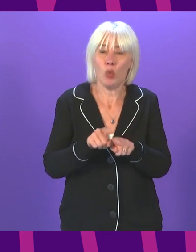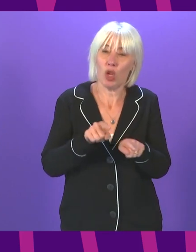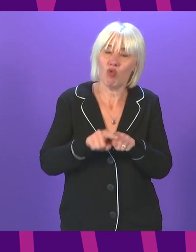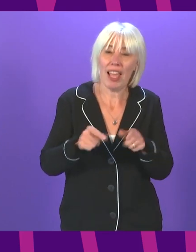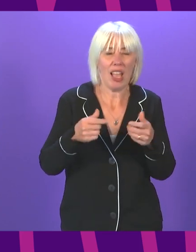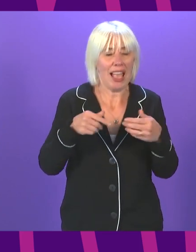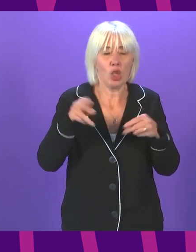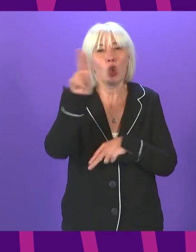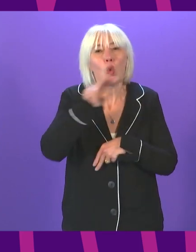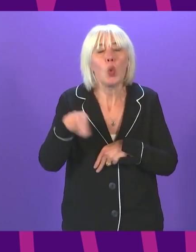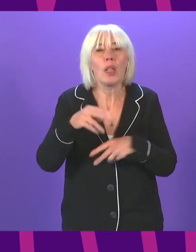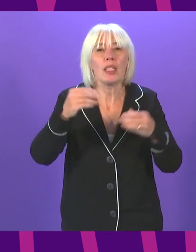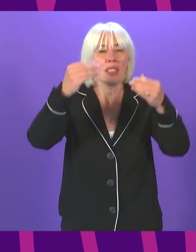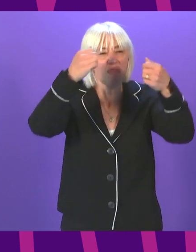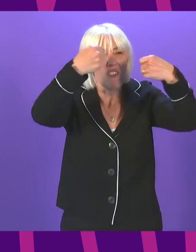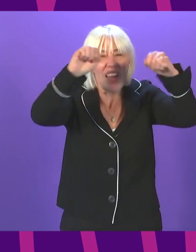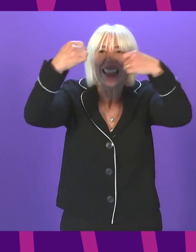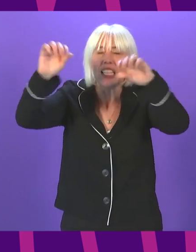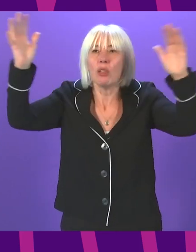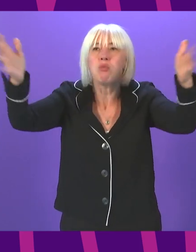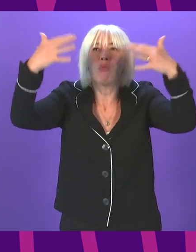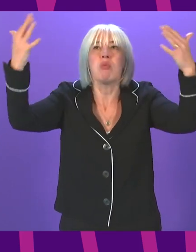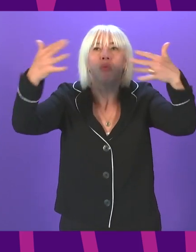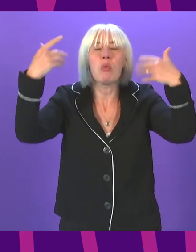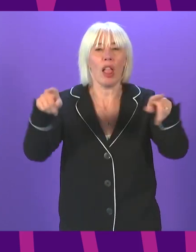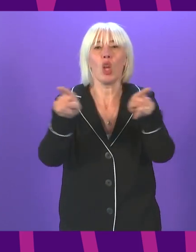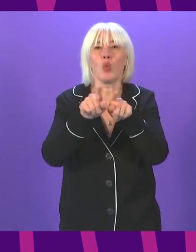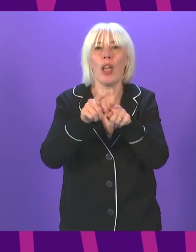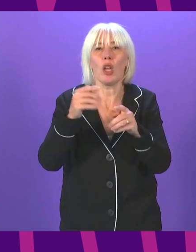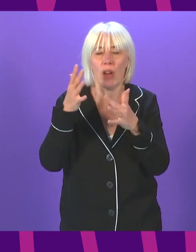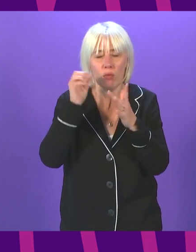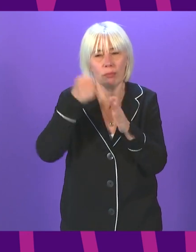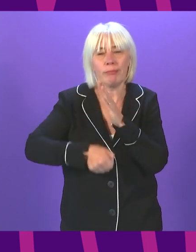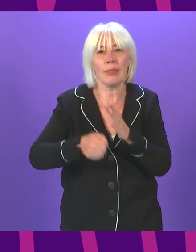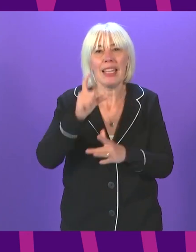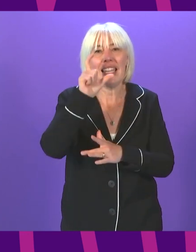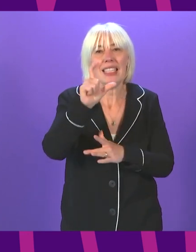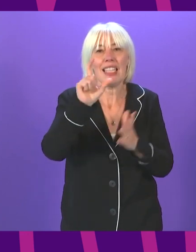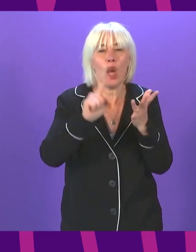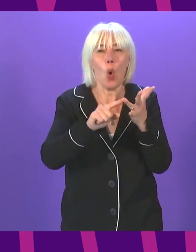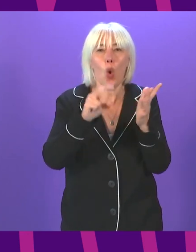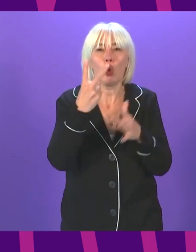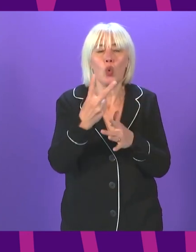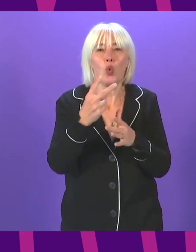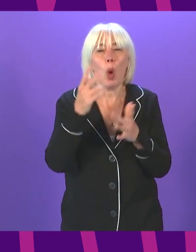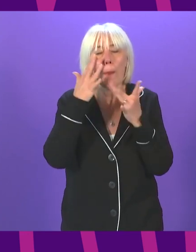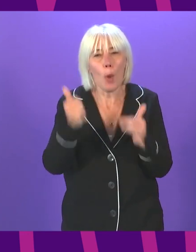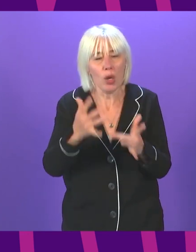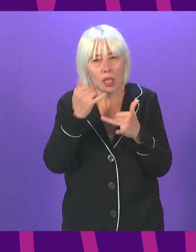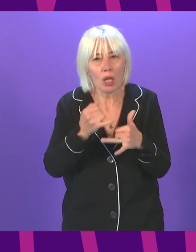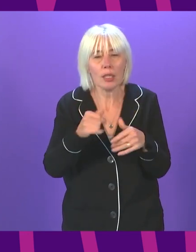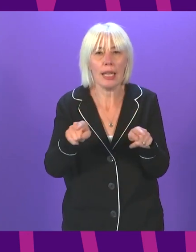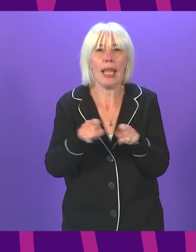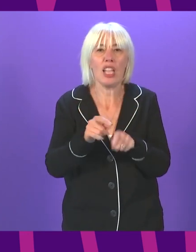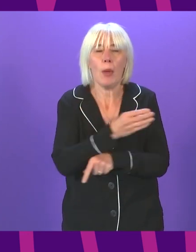improve ventilation in schools, for example, the purchase and use of CO2 monitors. And we are also looking urgently at options to support better ventilation in